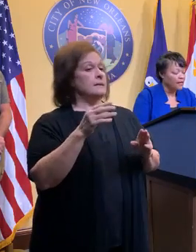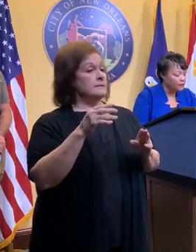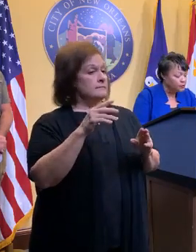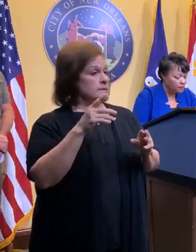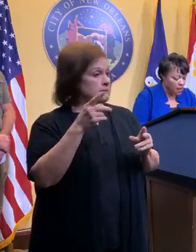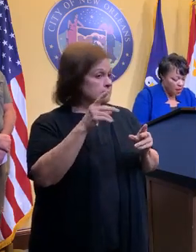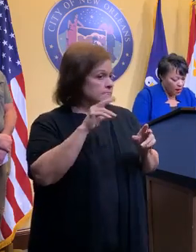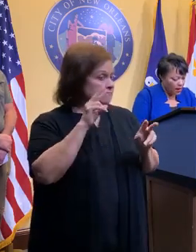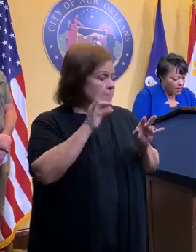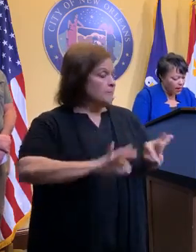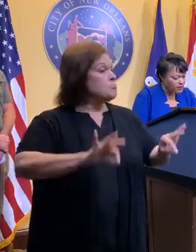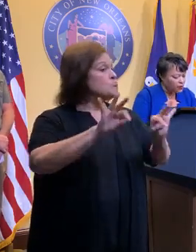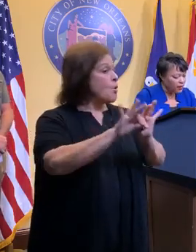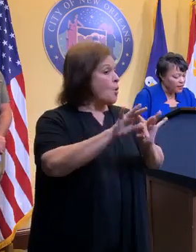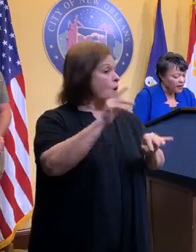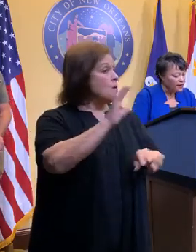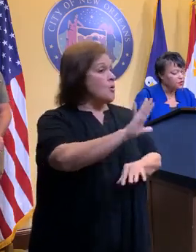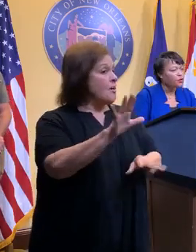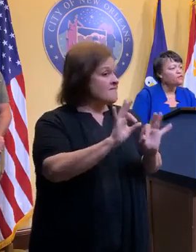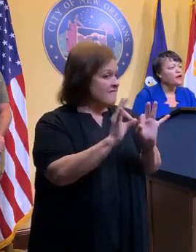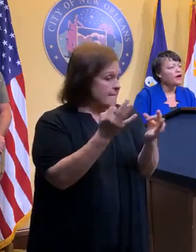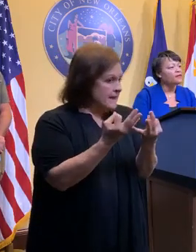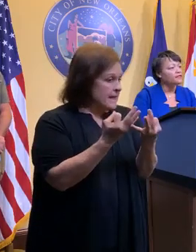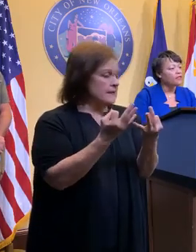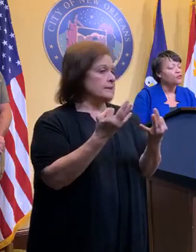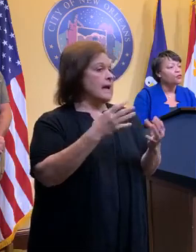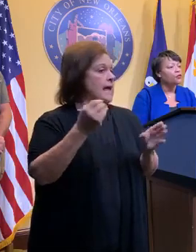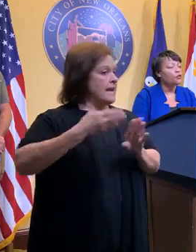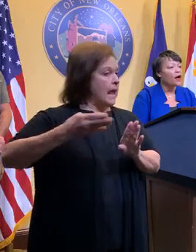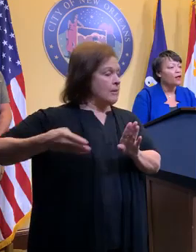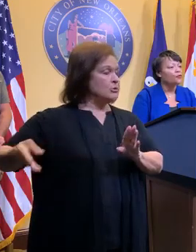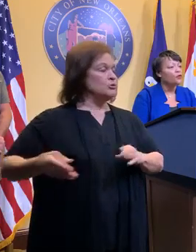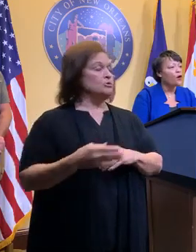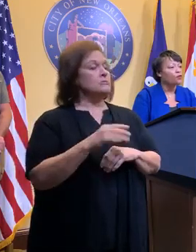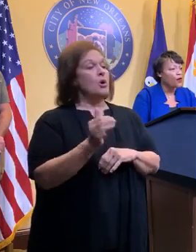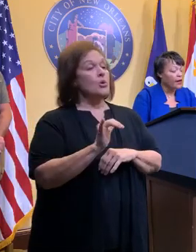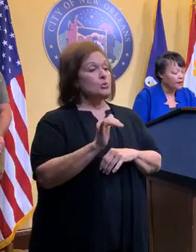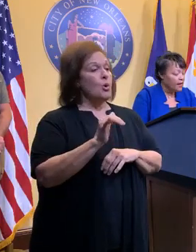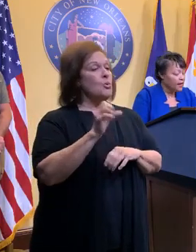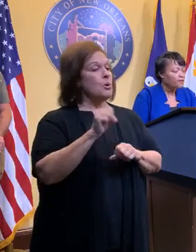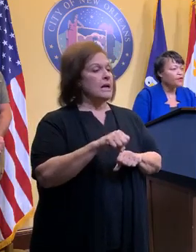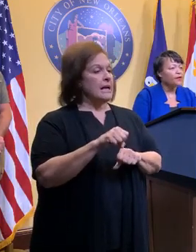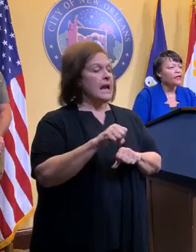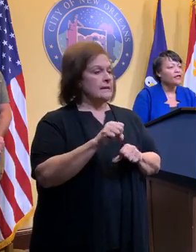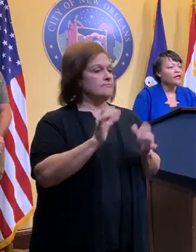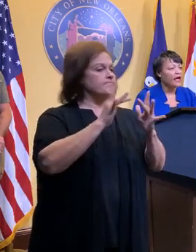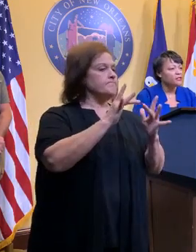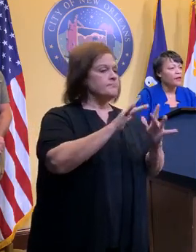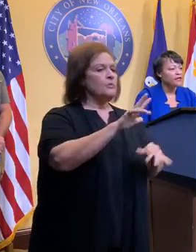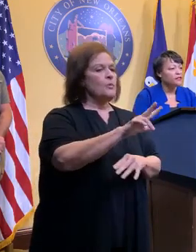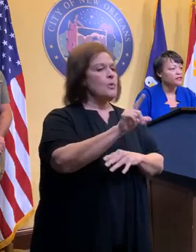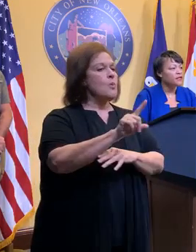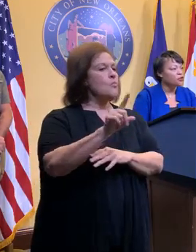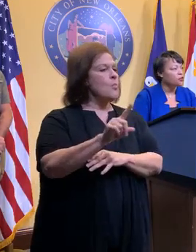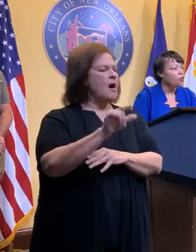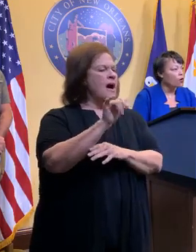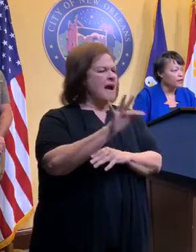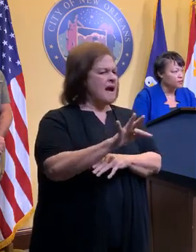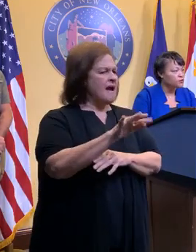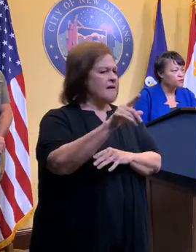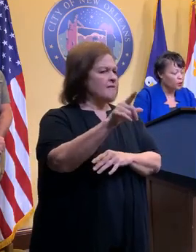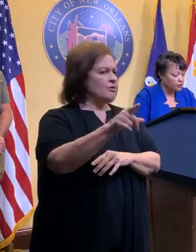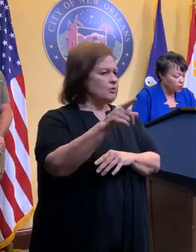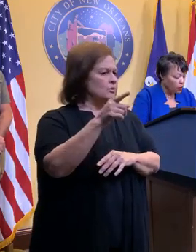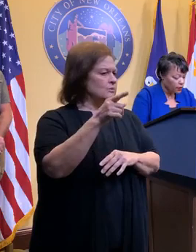yourselves, your neighbors, as well as notify the city through 311 if there are any catch basins that